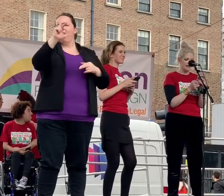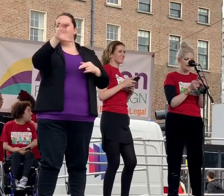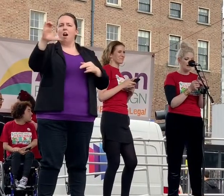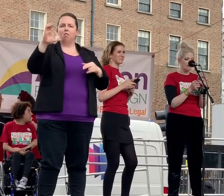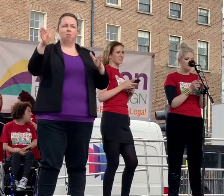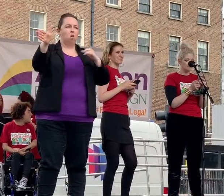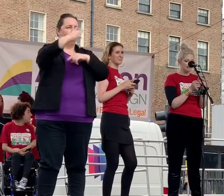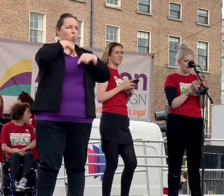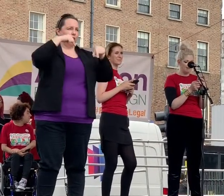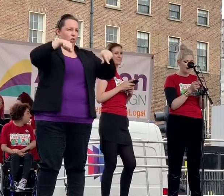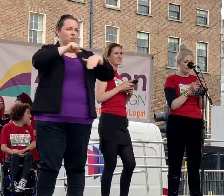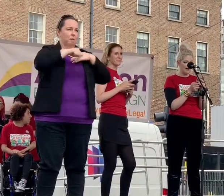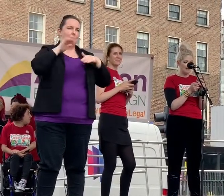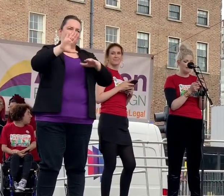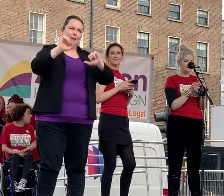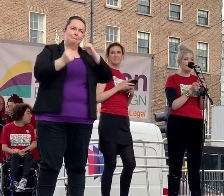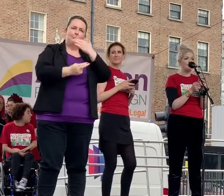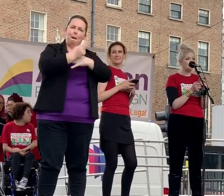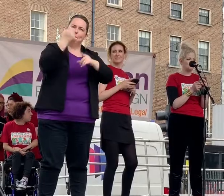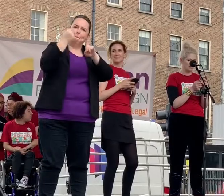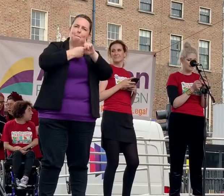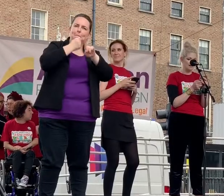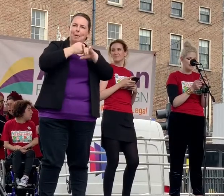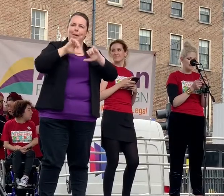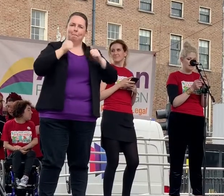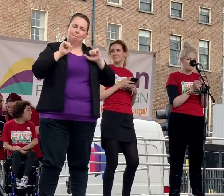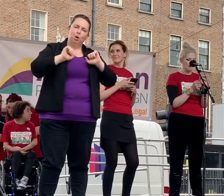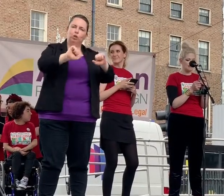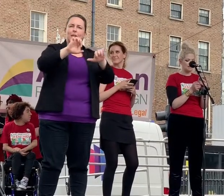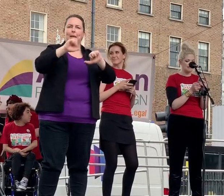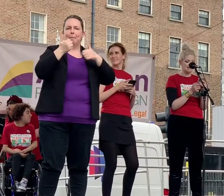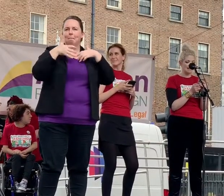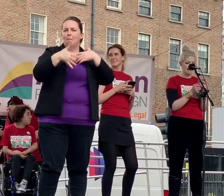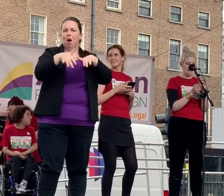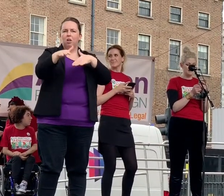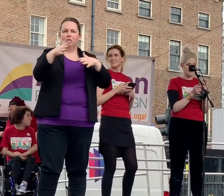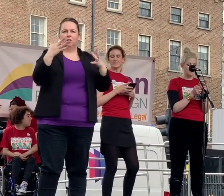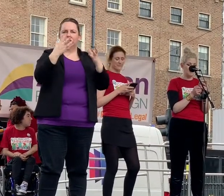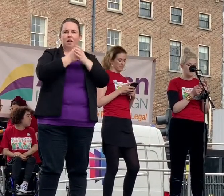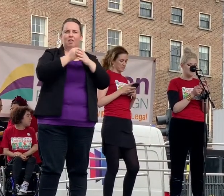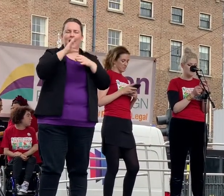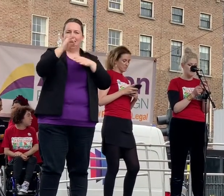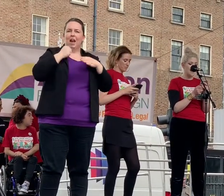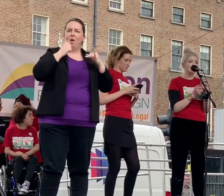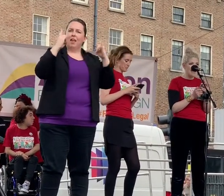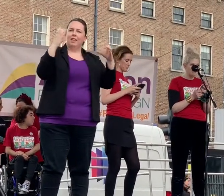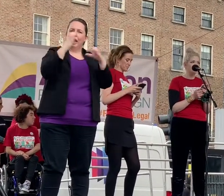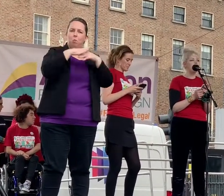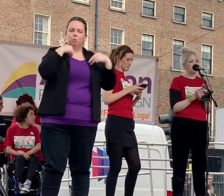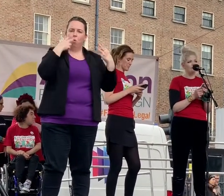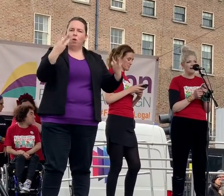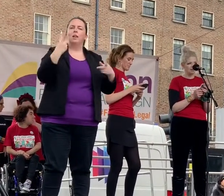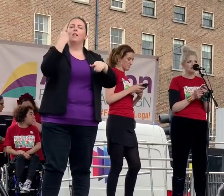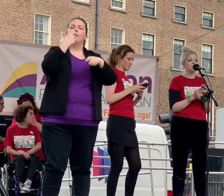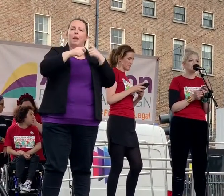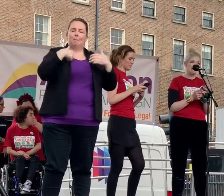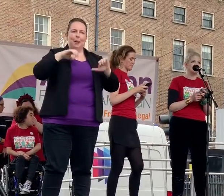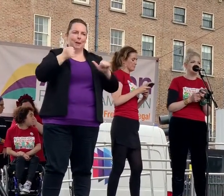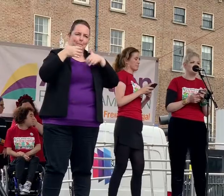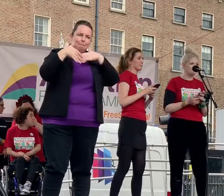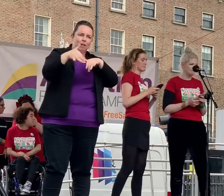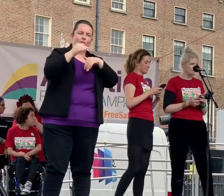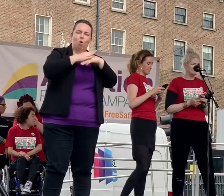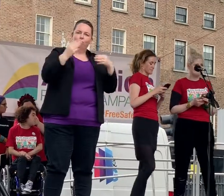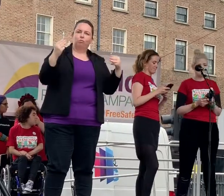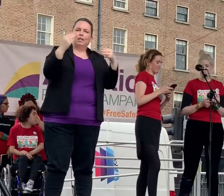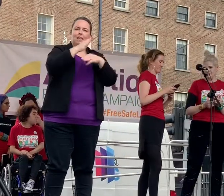here today must keep campaigning, keep pushing, keep marching to get the health care we want. And then we keep marching to protect